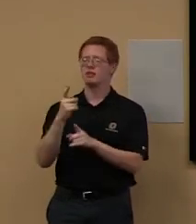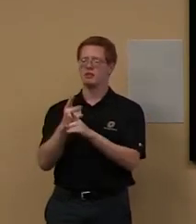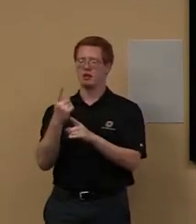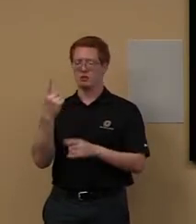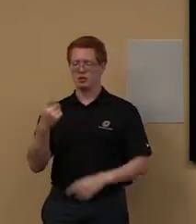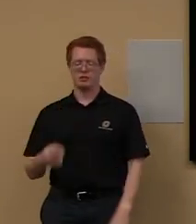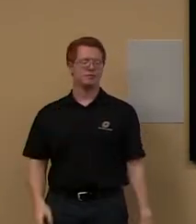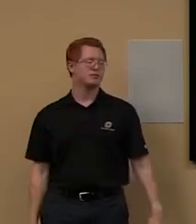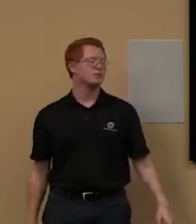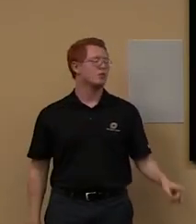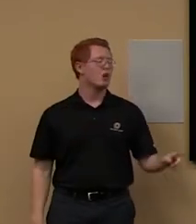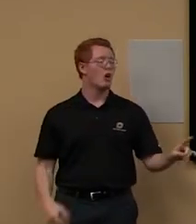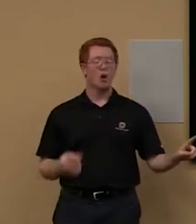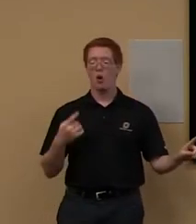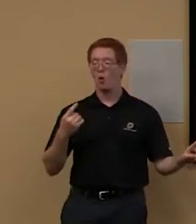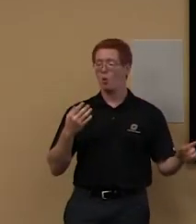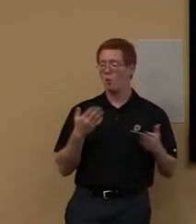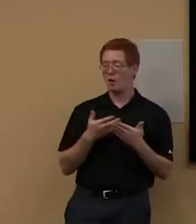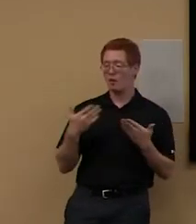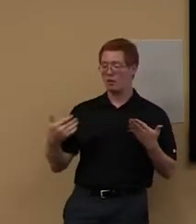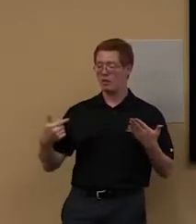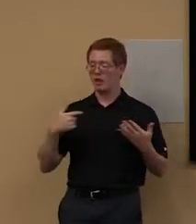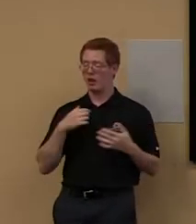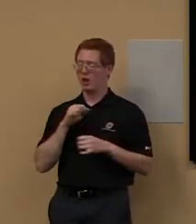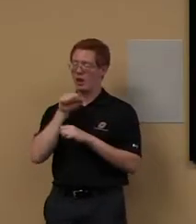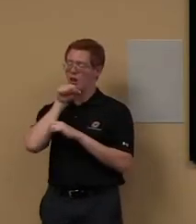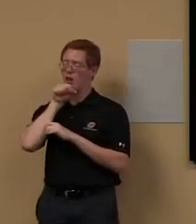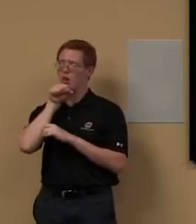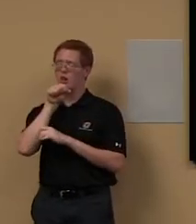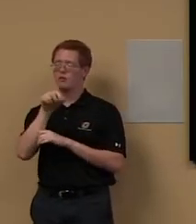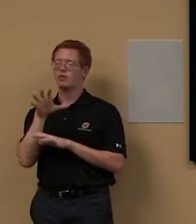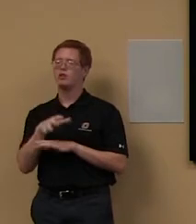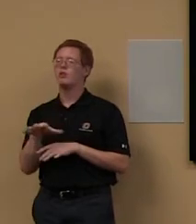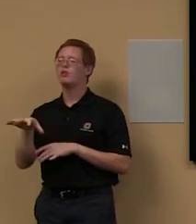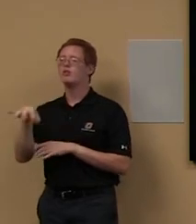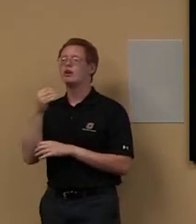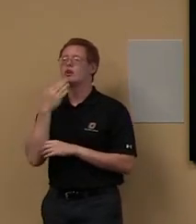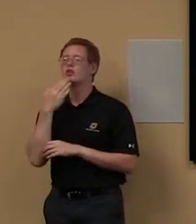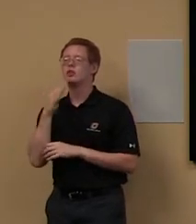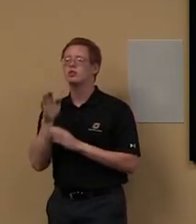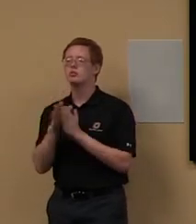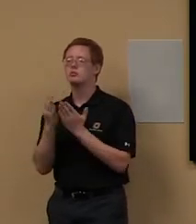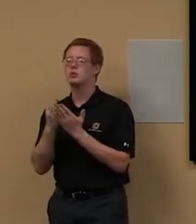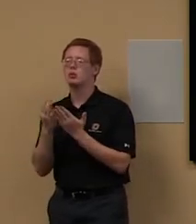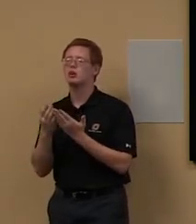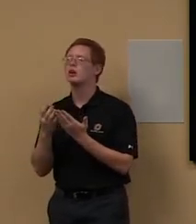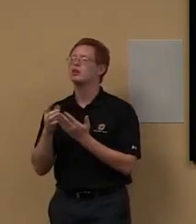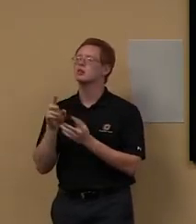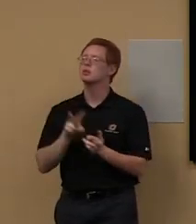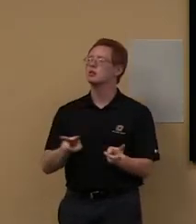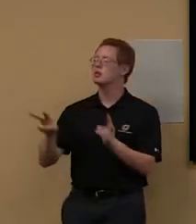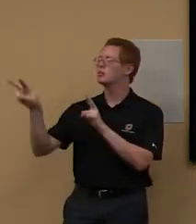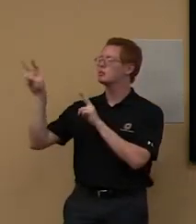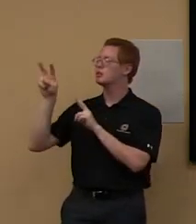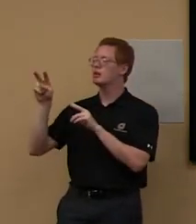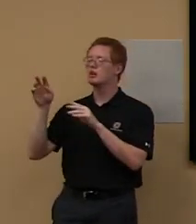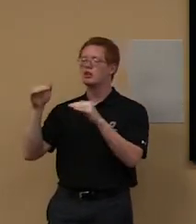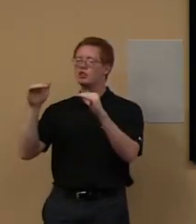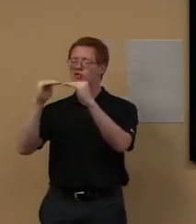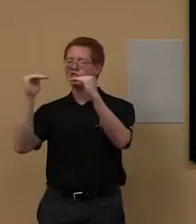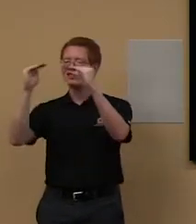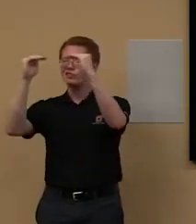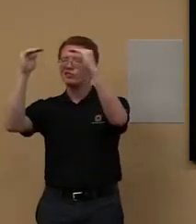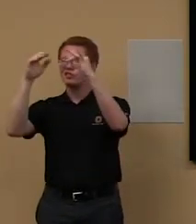Go upstairs, just sort of start looking around, you know, browsing the shelves. Um, because remember in Library of Congress,